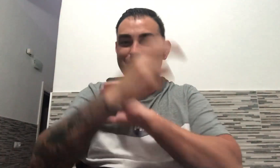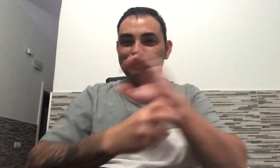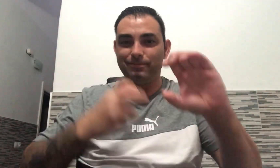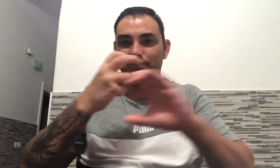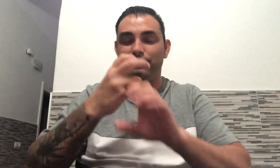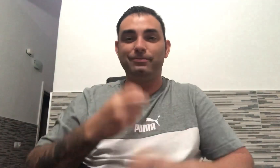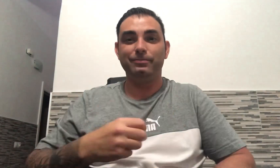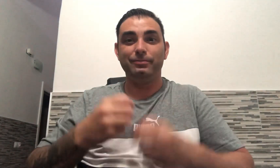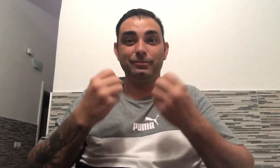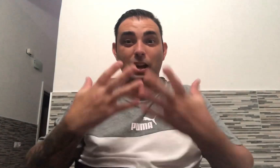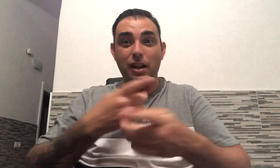I'm